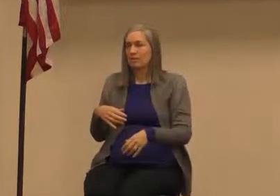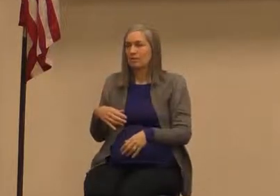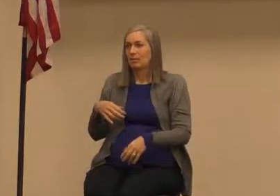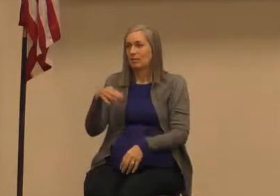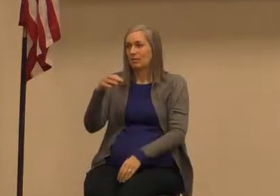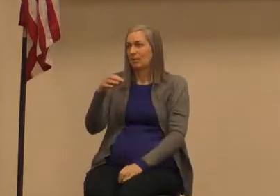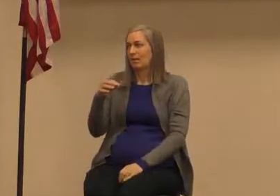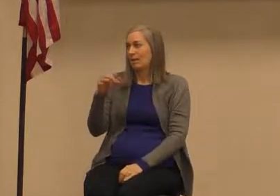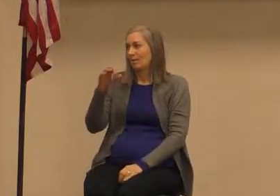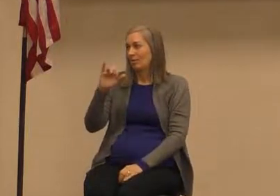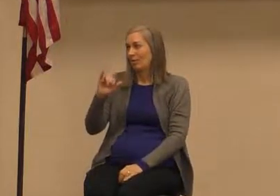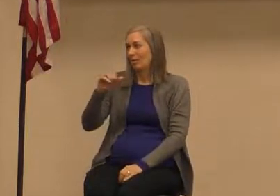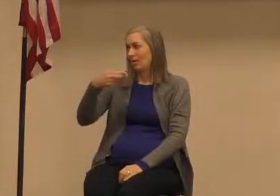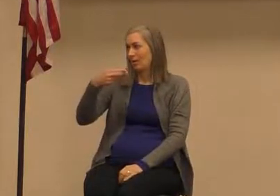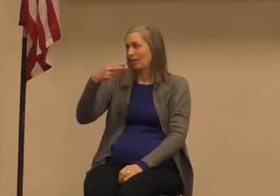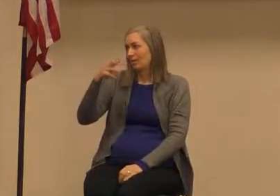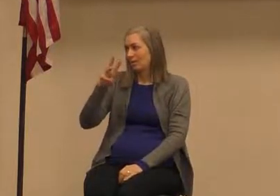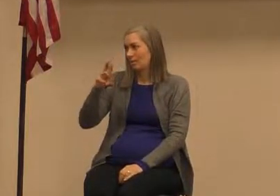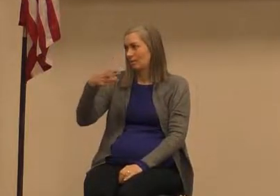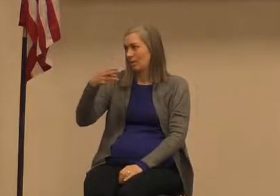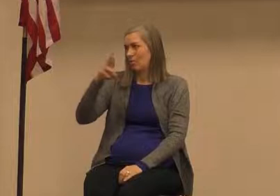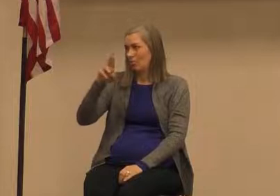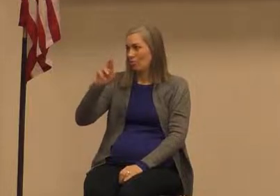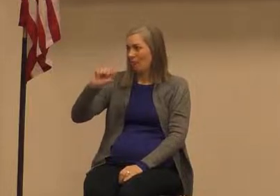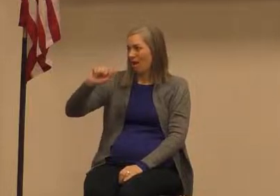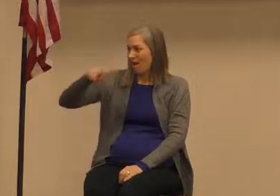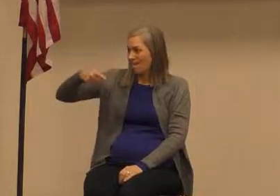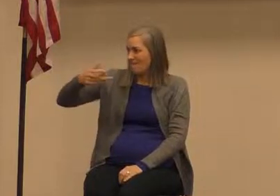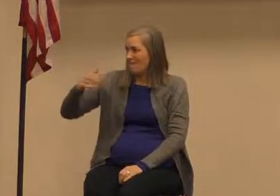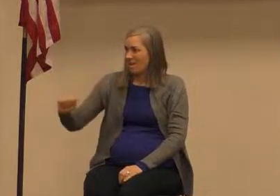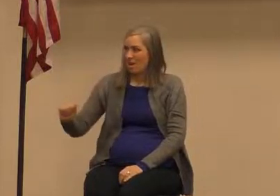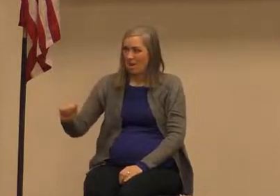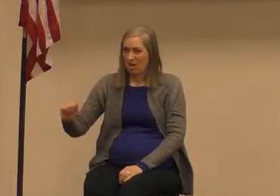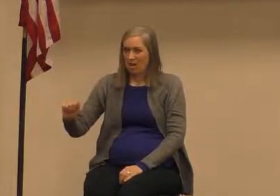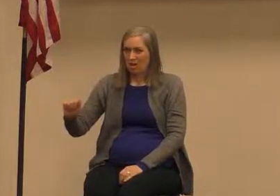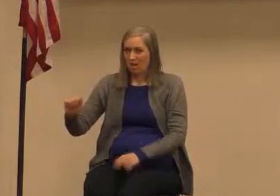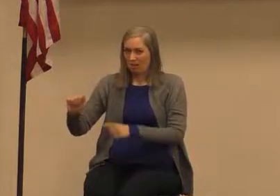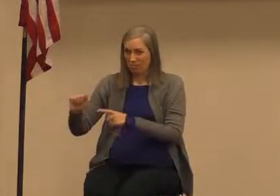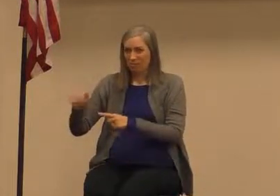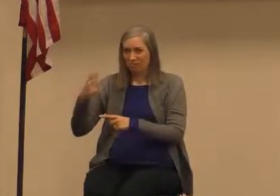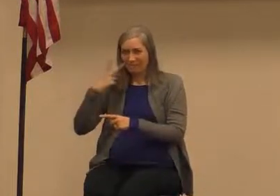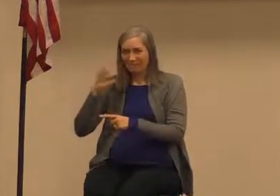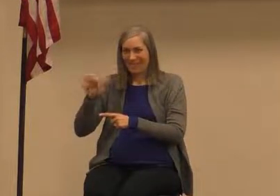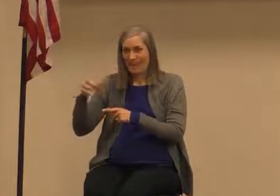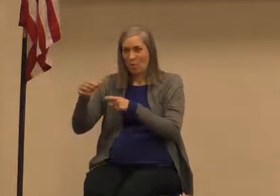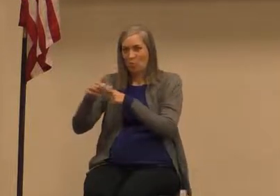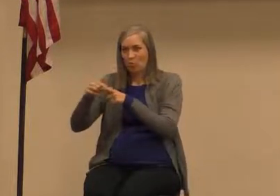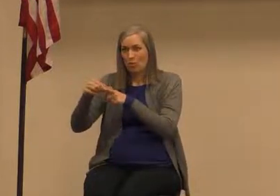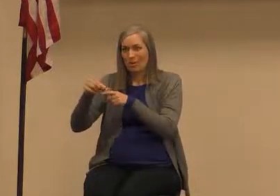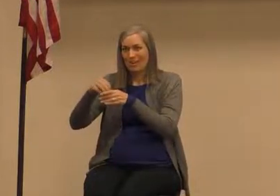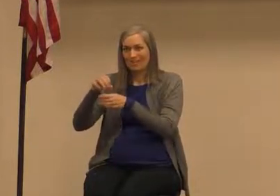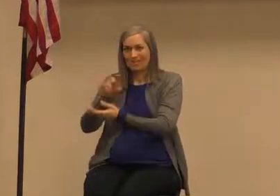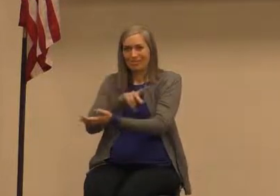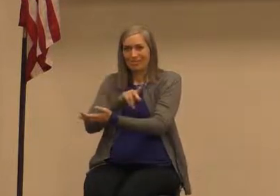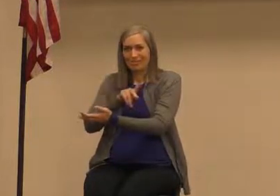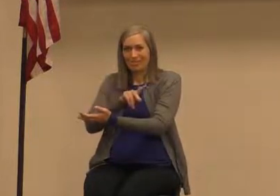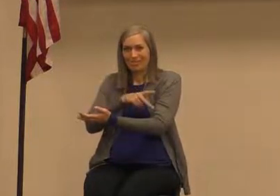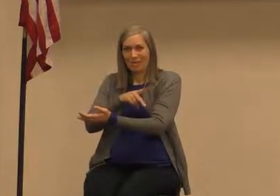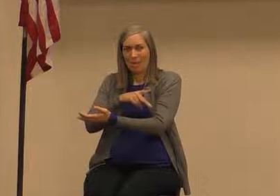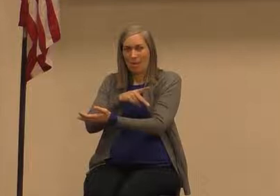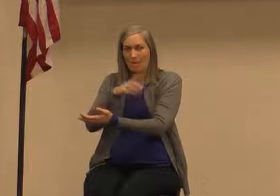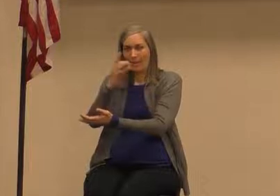that heals appearing after the song of Miriam in Exodus chapter 15 it says if you listen to my voice I